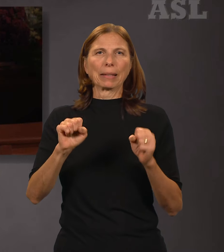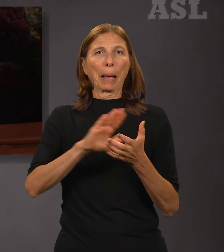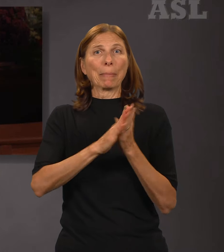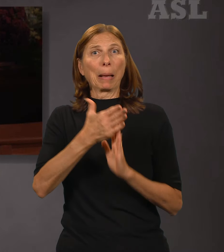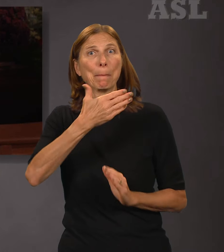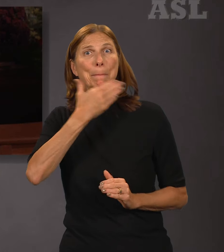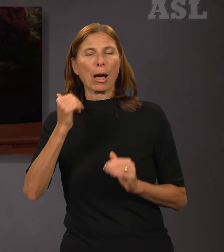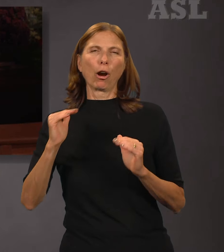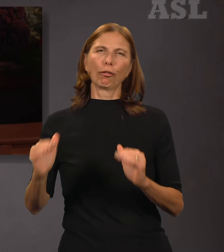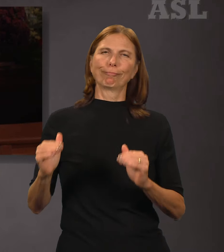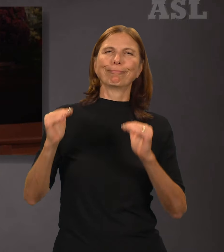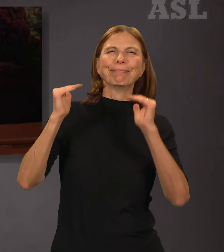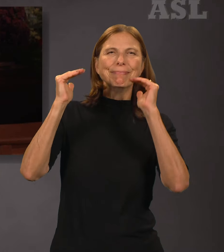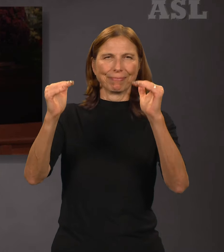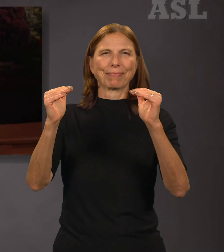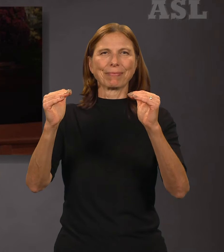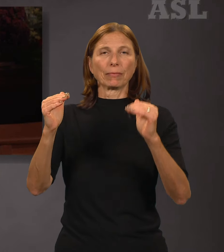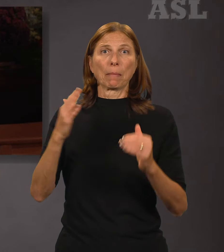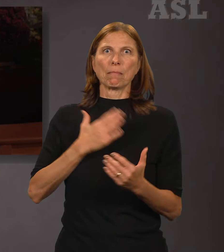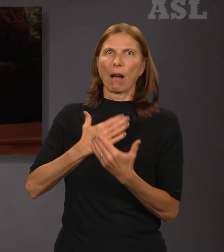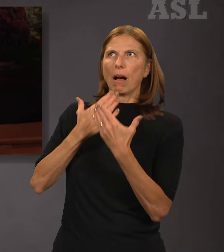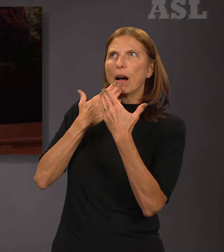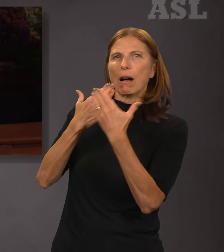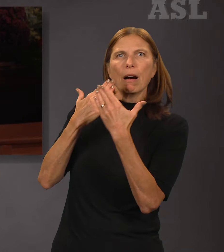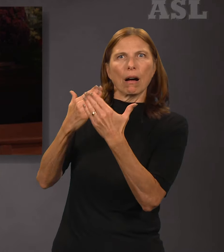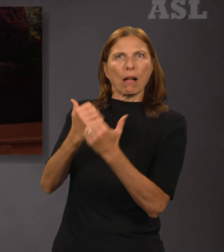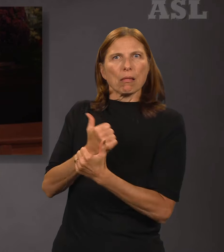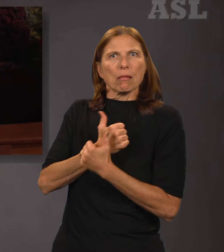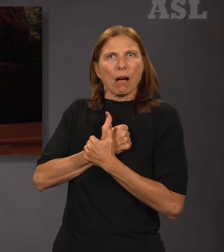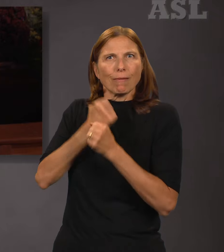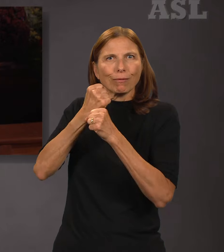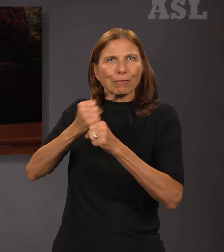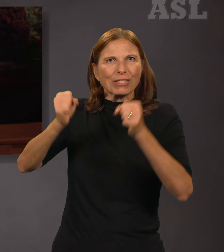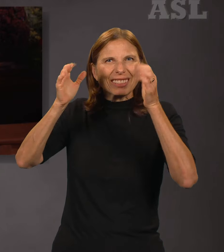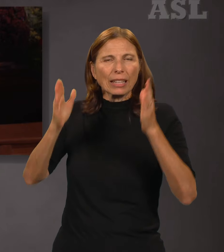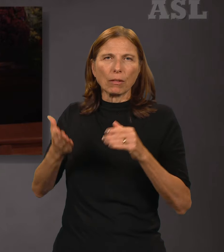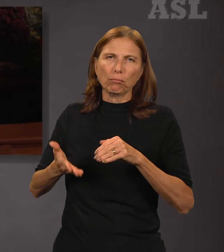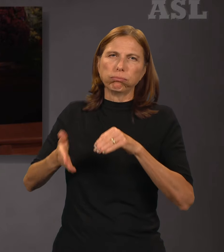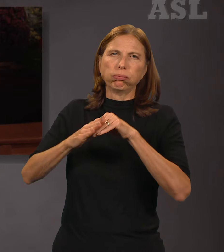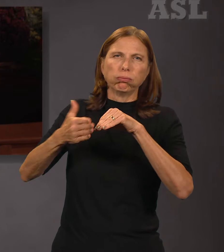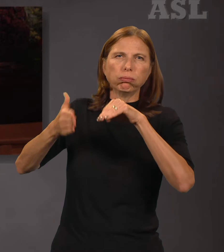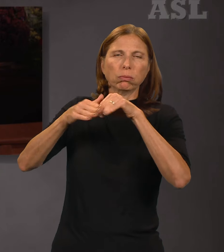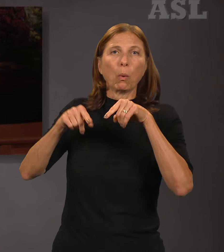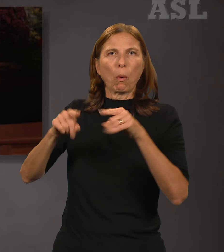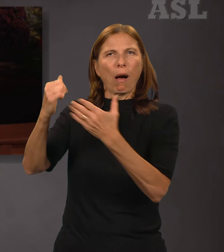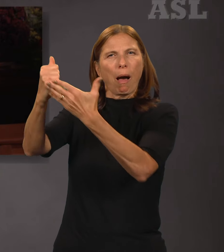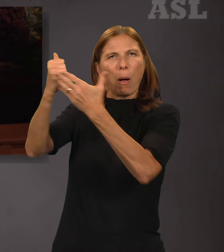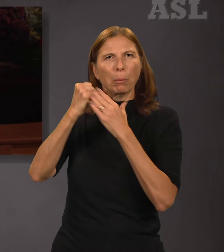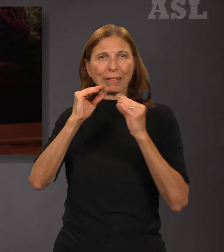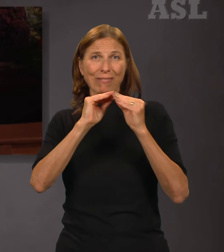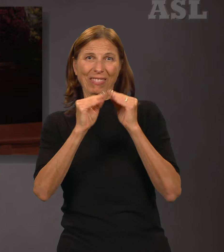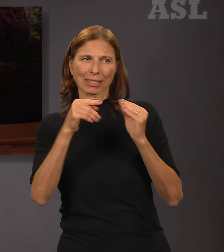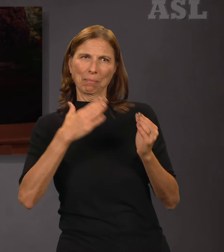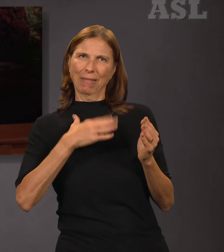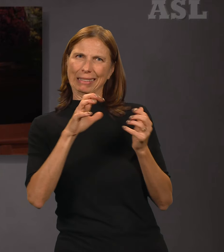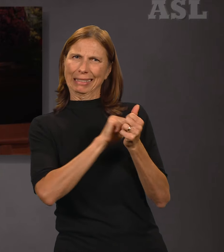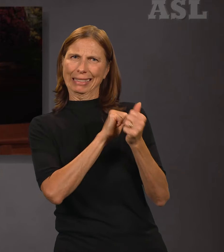Just as the depth of my gratitude for the Savior grew as He mercifully helped me to repair the unreparable painting, so as my